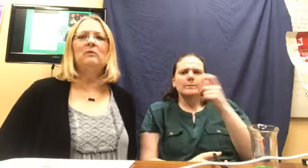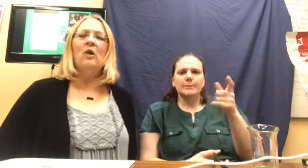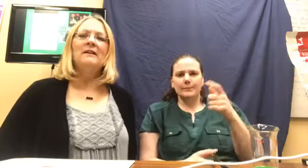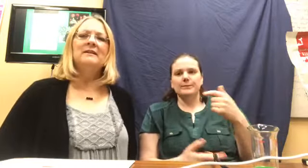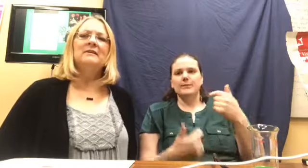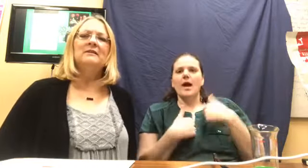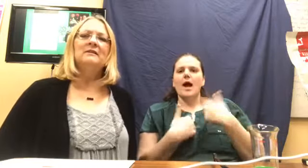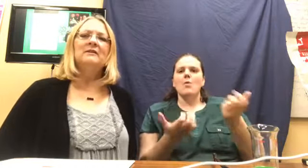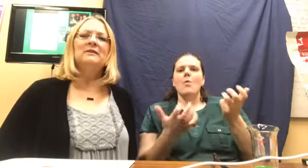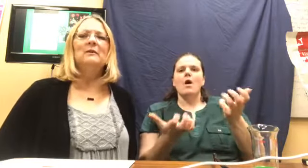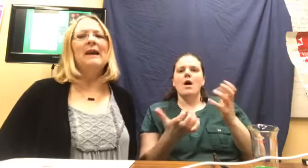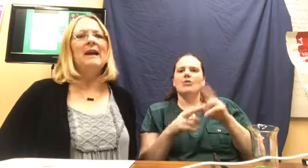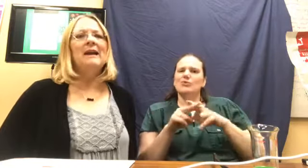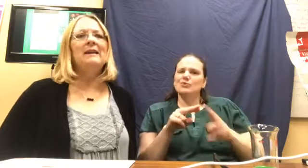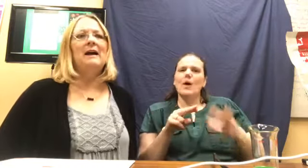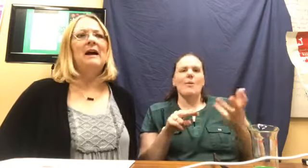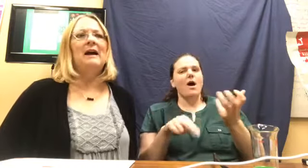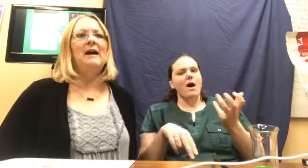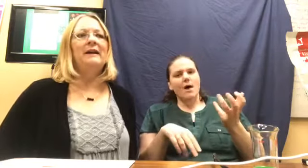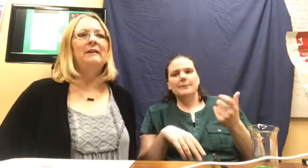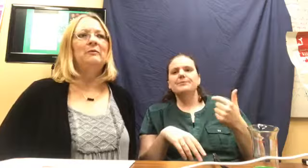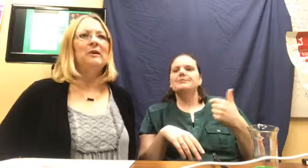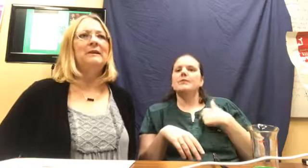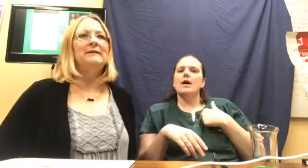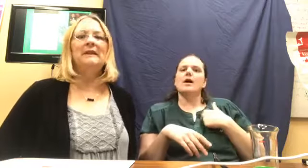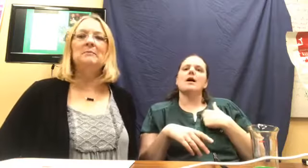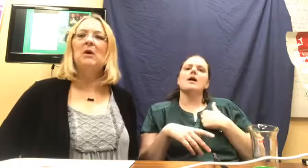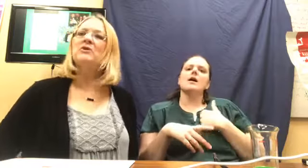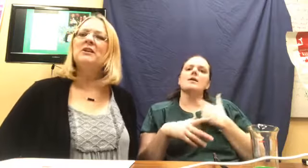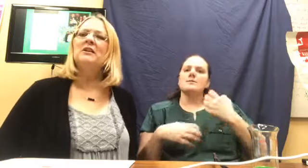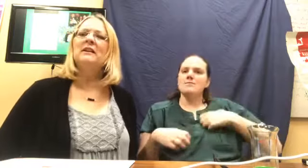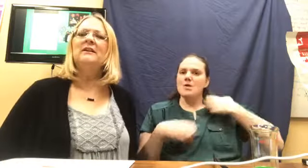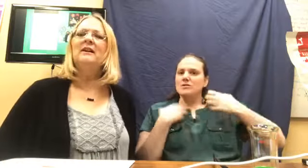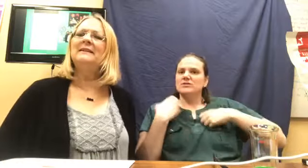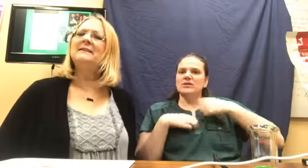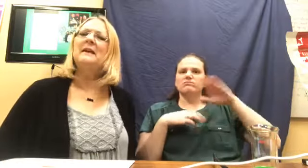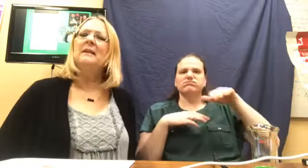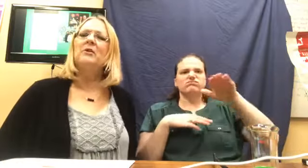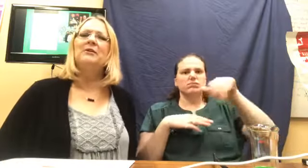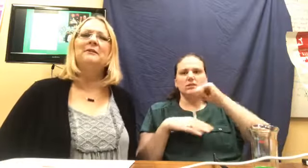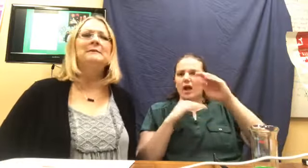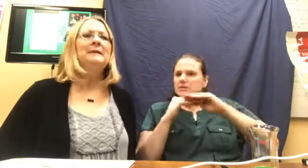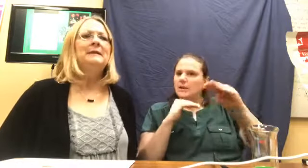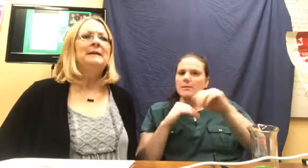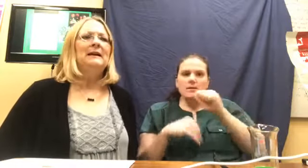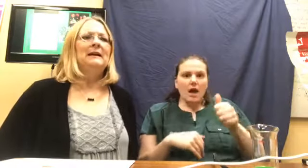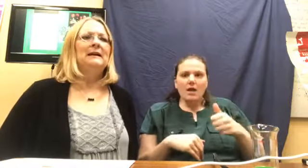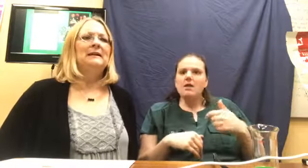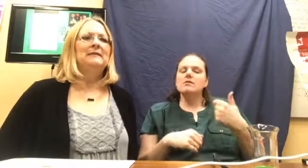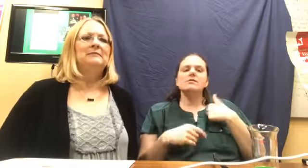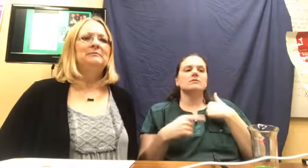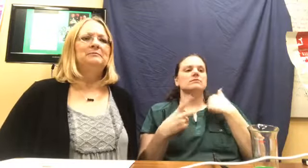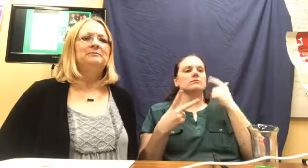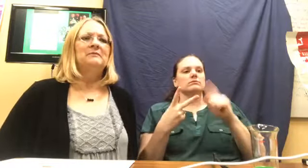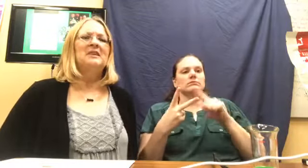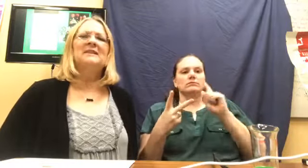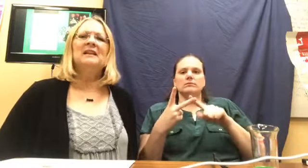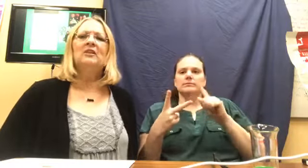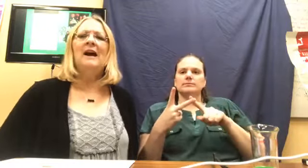wanting to lose weight. I was emotionally not stable. Um, just a lot